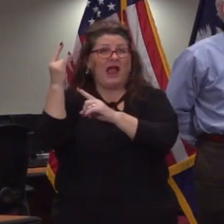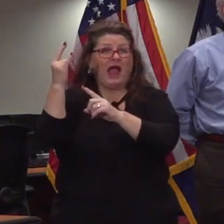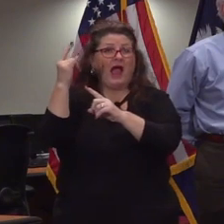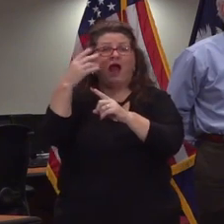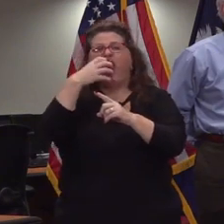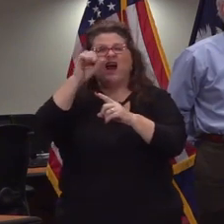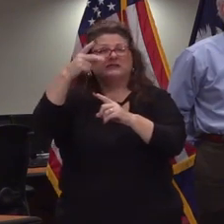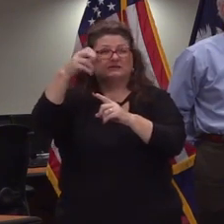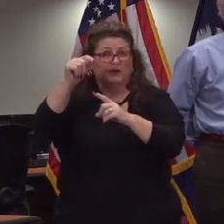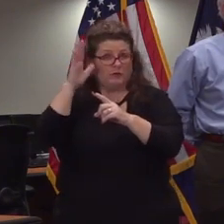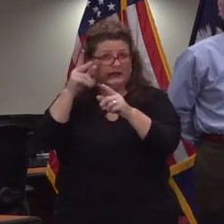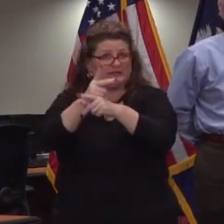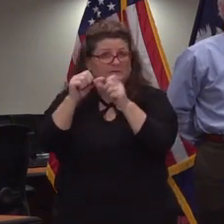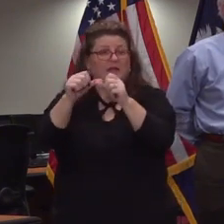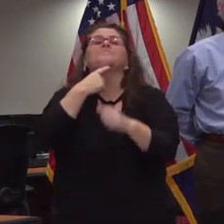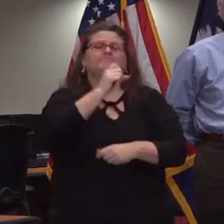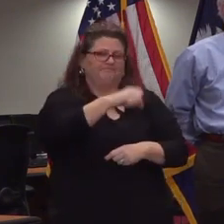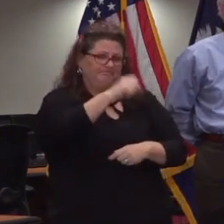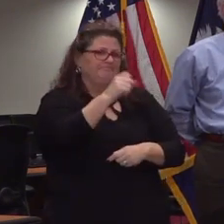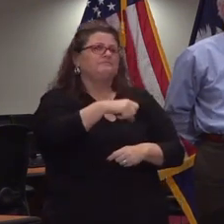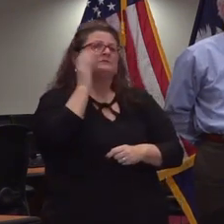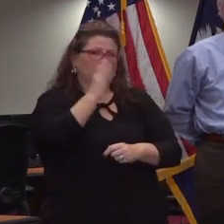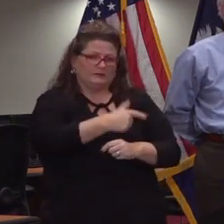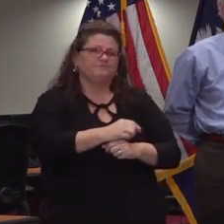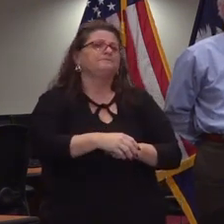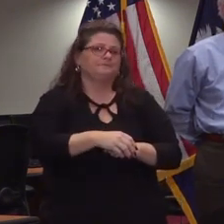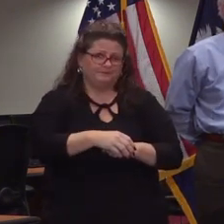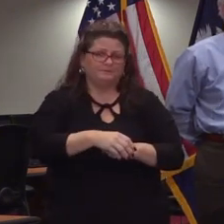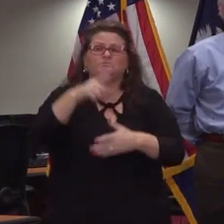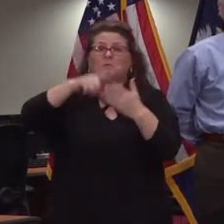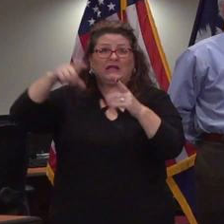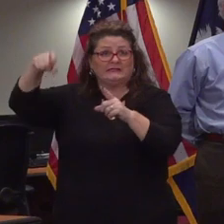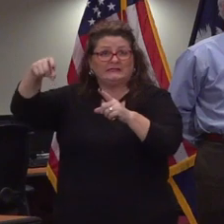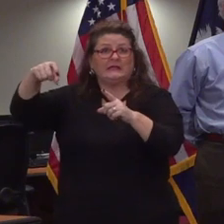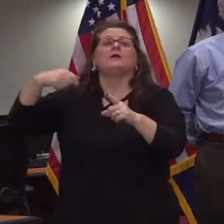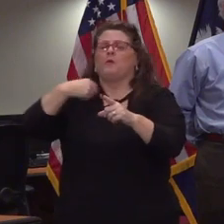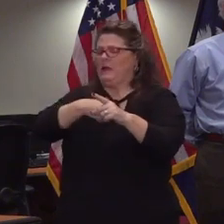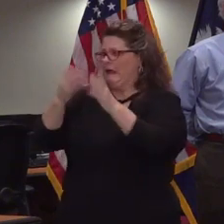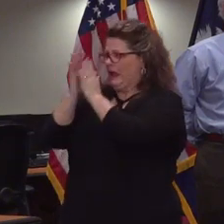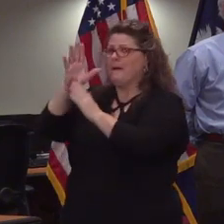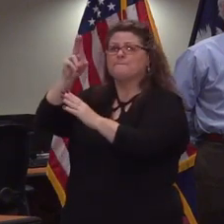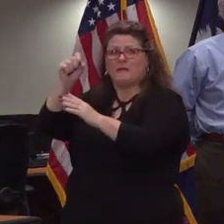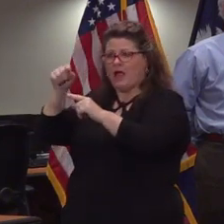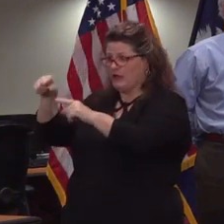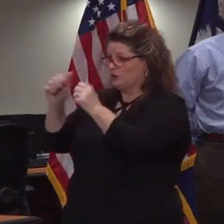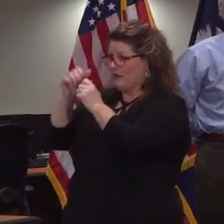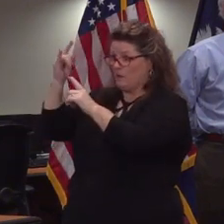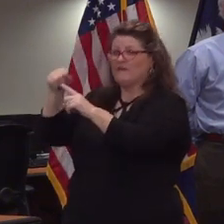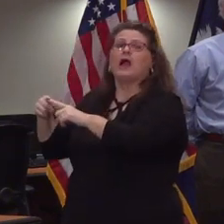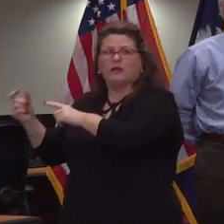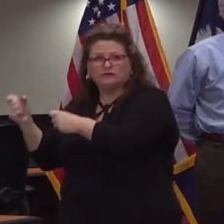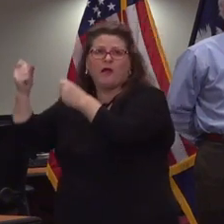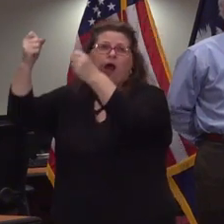and we have been able to meet the need as the requests that we've gotten we have sent those buses with wi-fis to